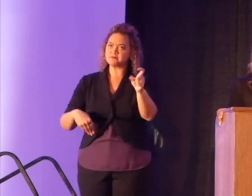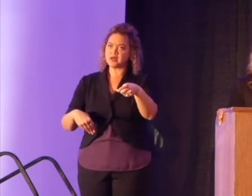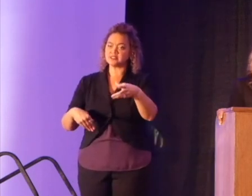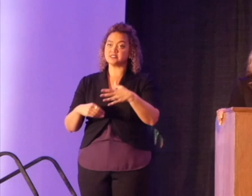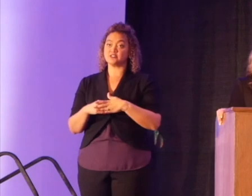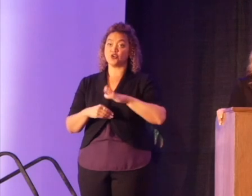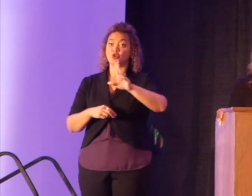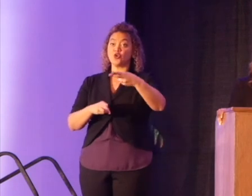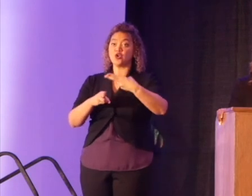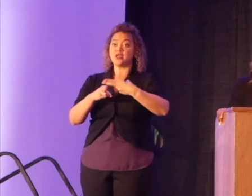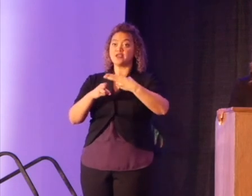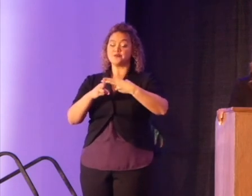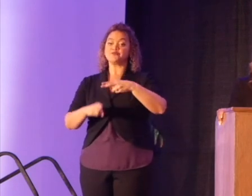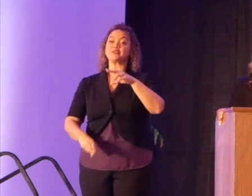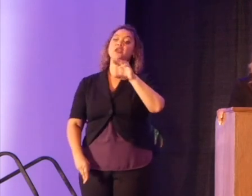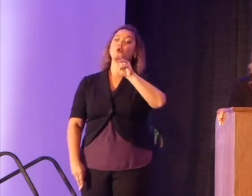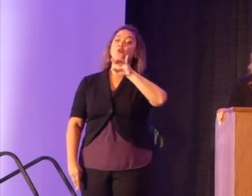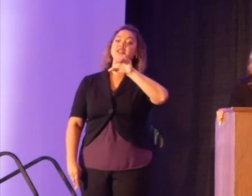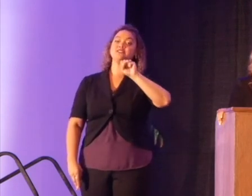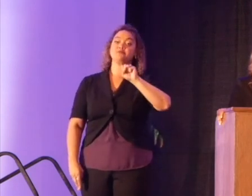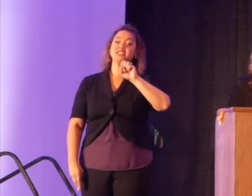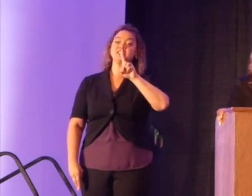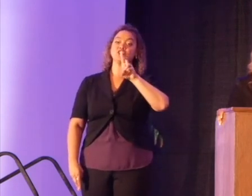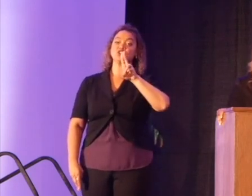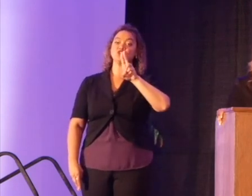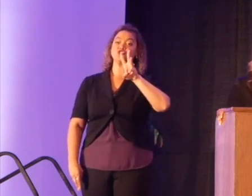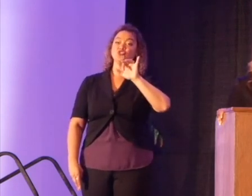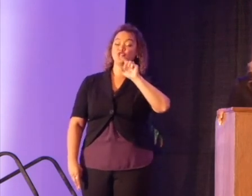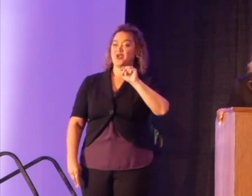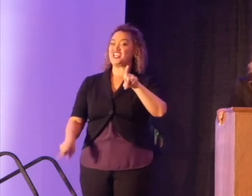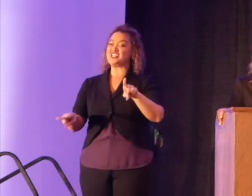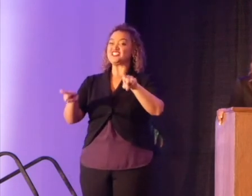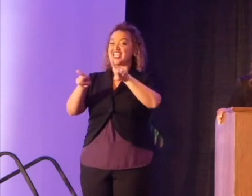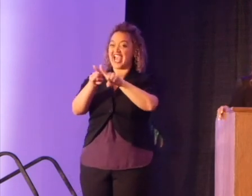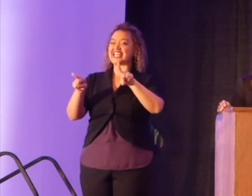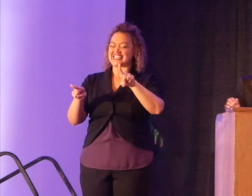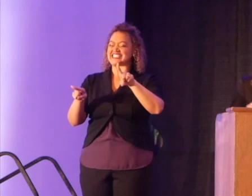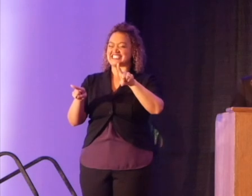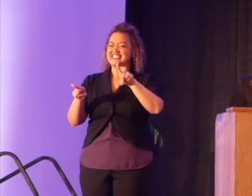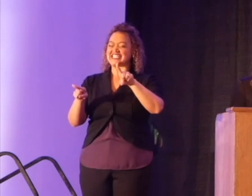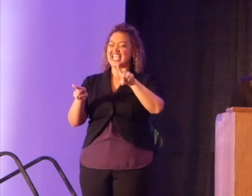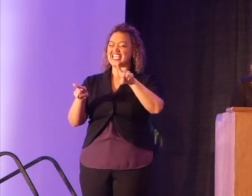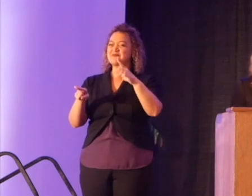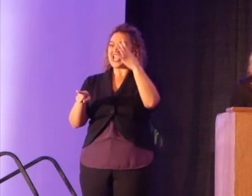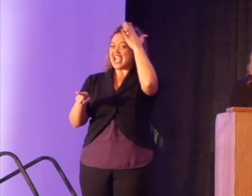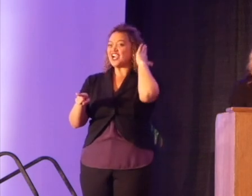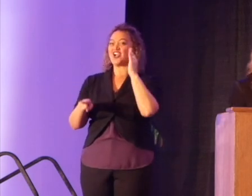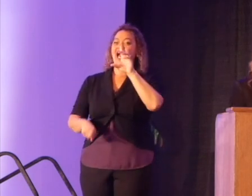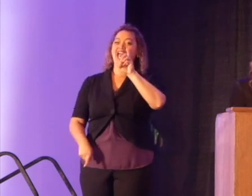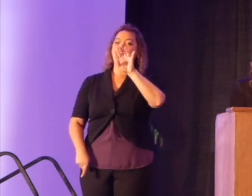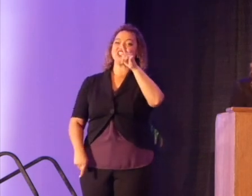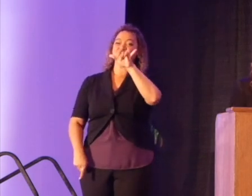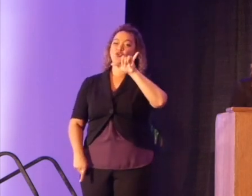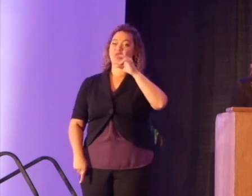Her name was Miss DeWitt and she had the same haircut as the ice skater Dorothy Hamill. I will never